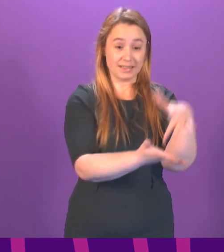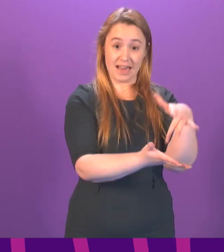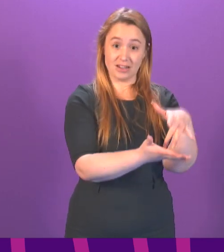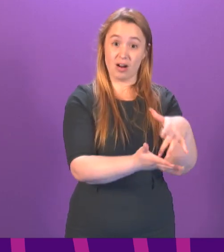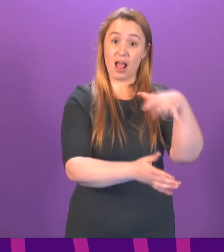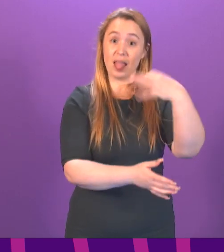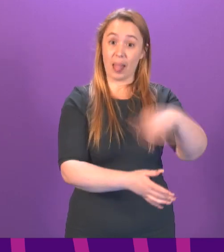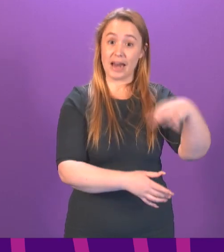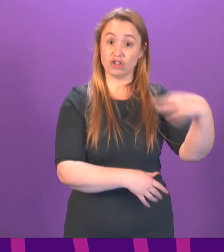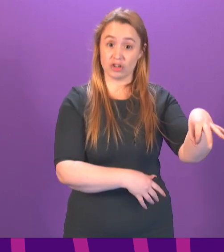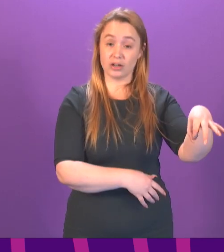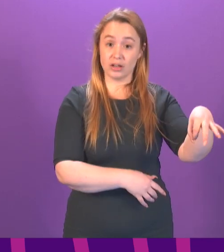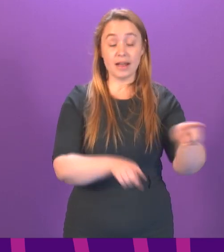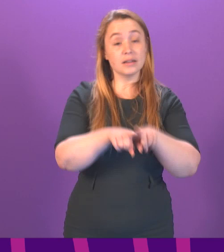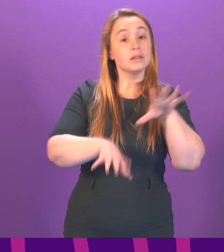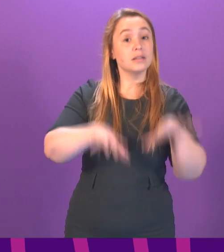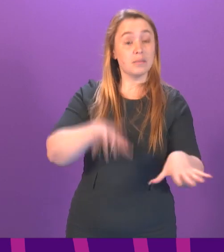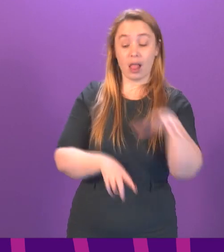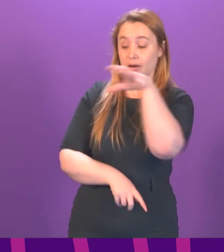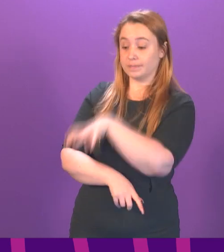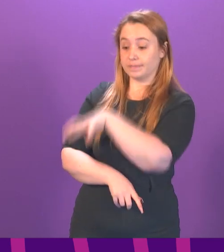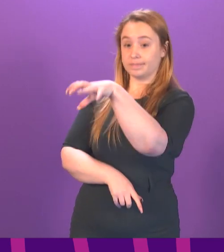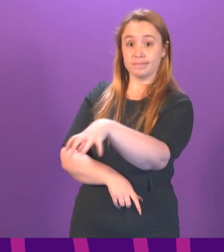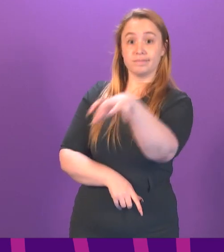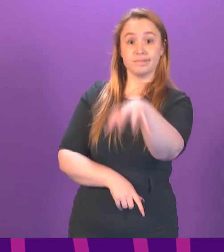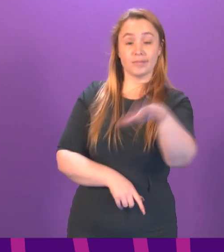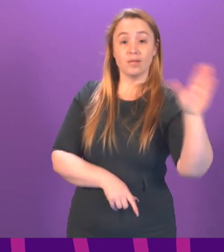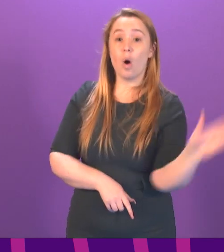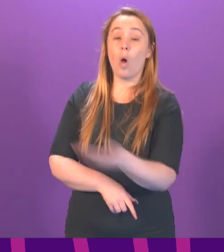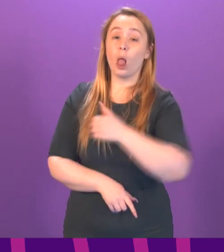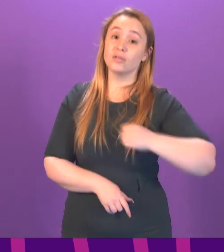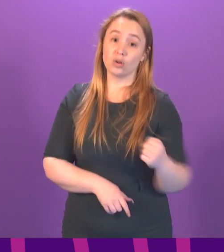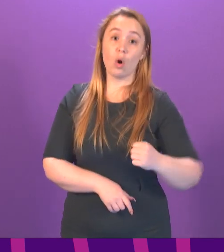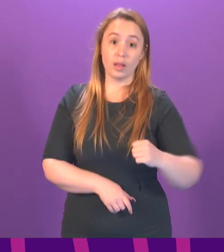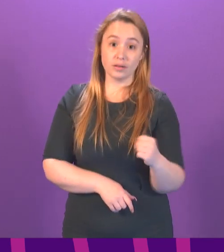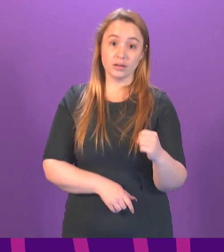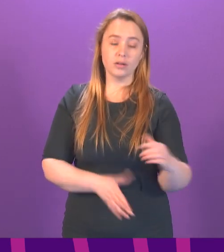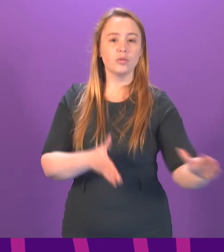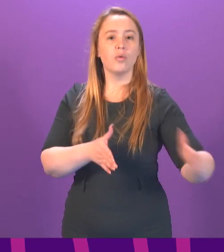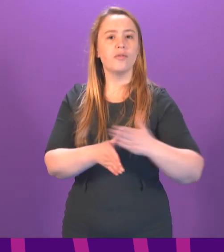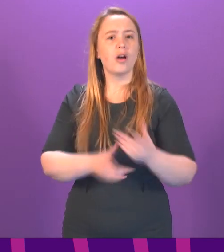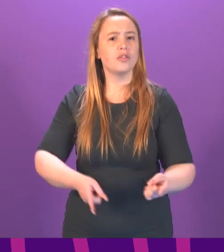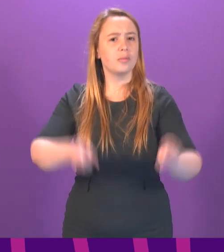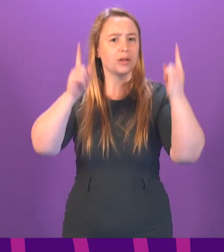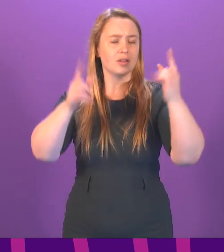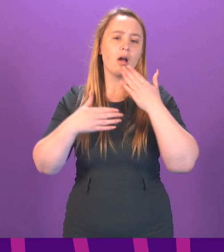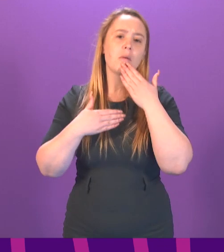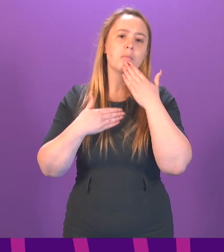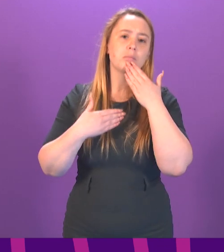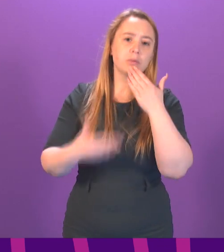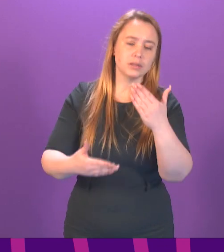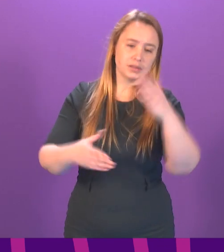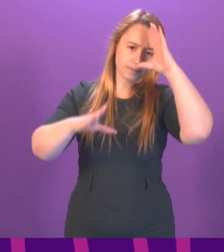Lanarkshire. There are similar experiences Scotland-wide. Will the First Minister please provide clear messaging